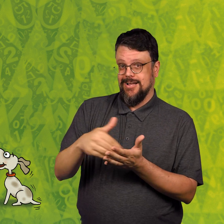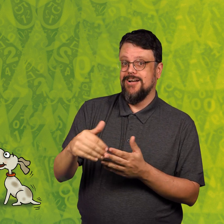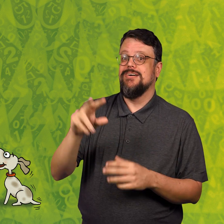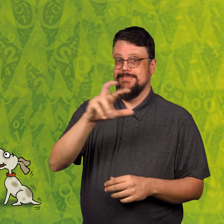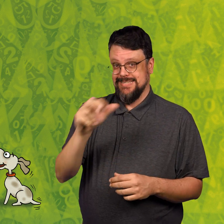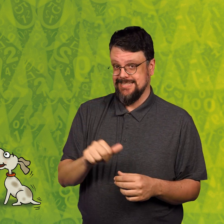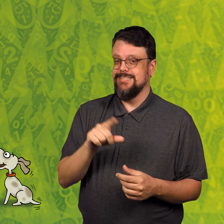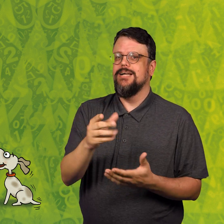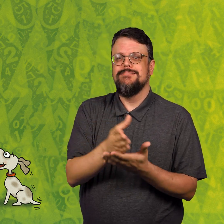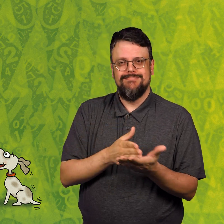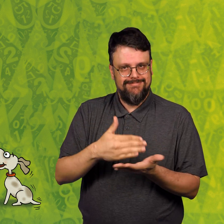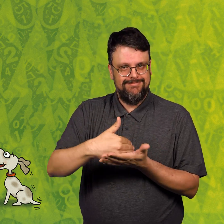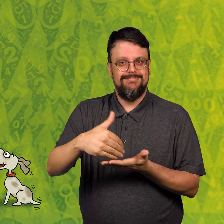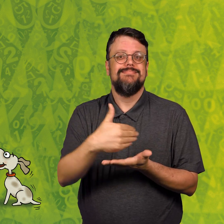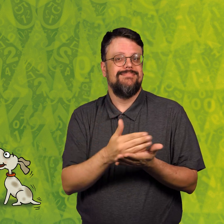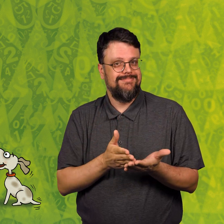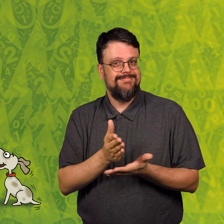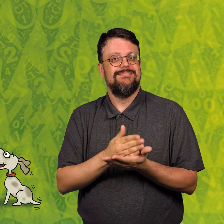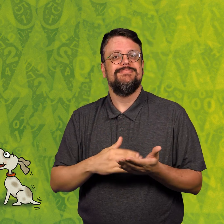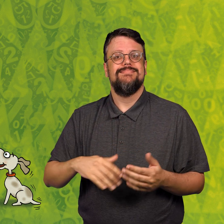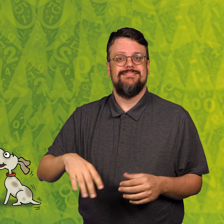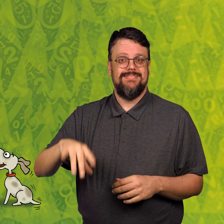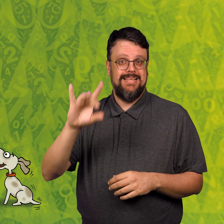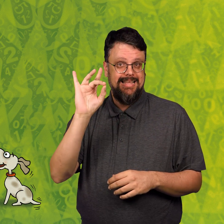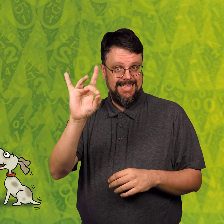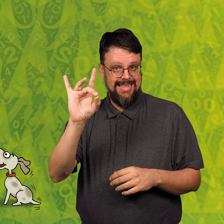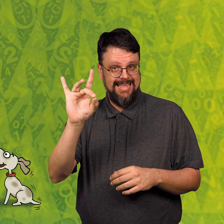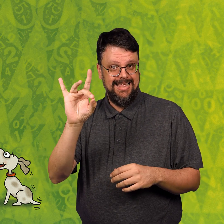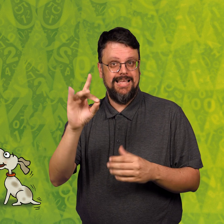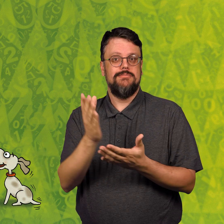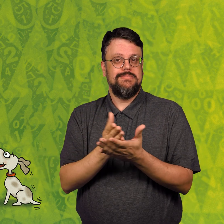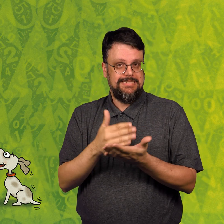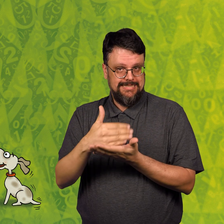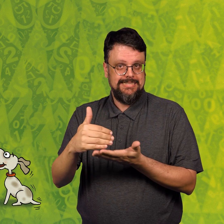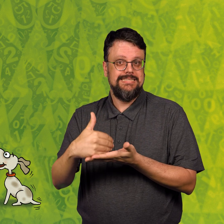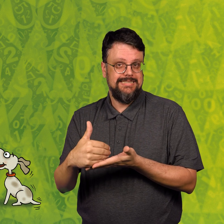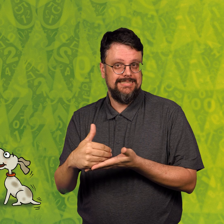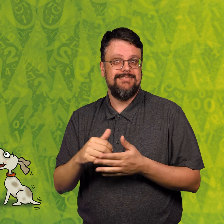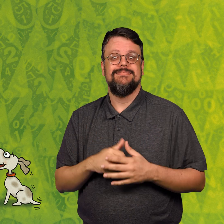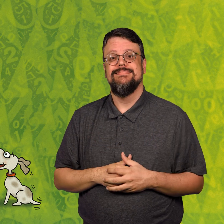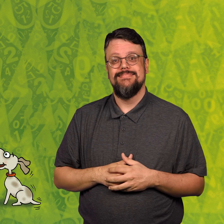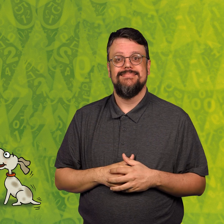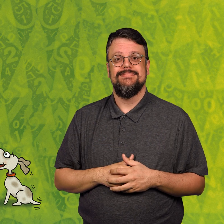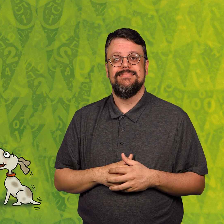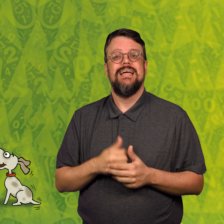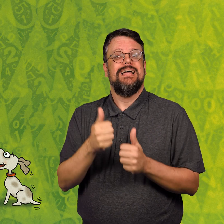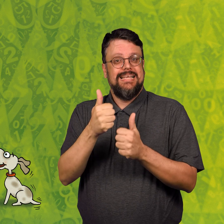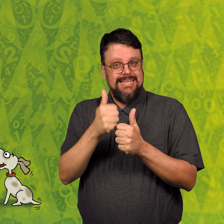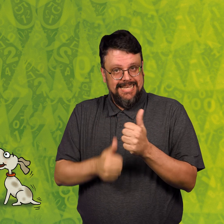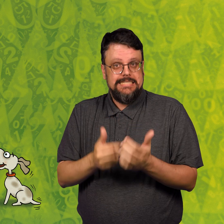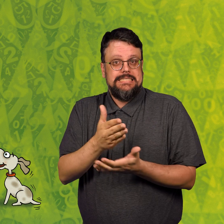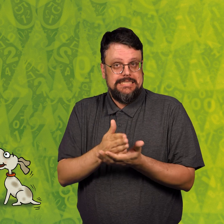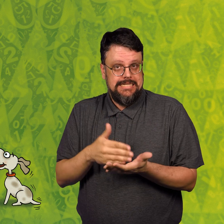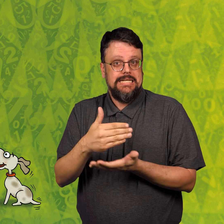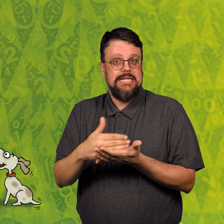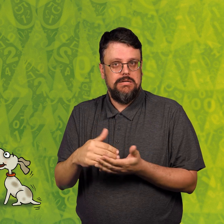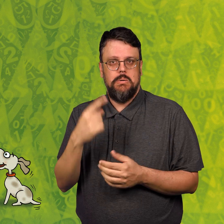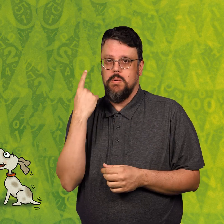Most often, pizza pies are cut into eight slices into eight equal parts. Each slice is one